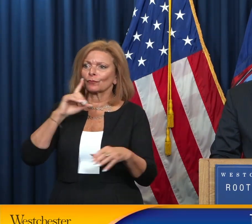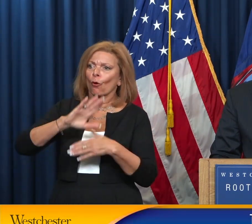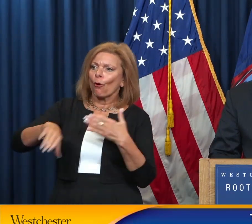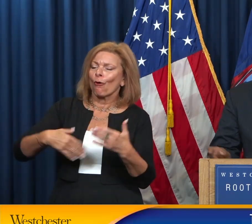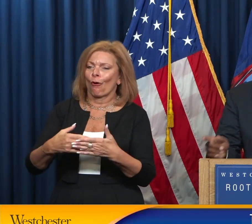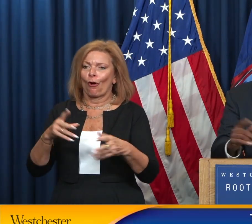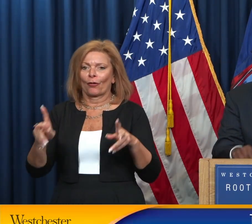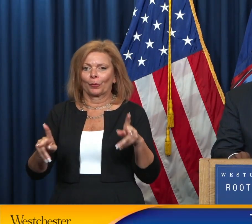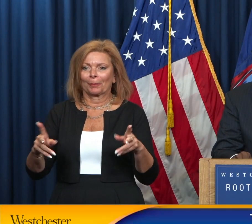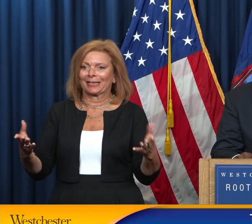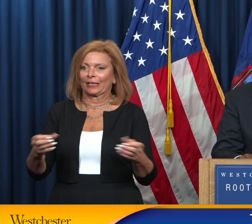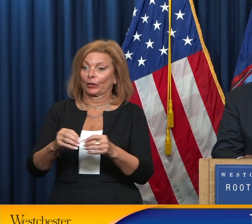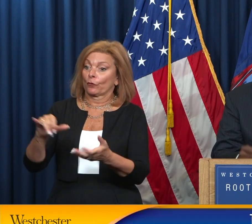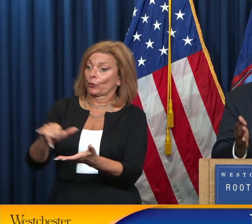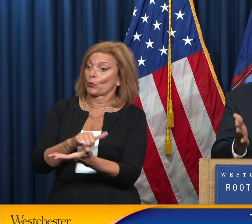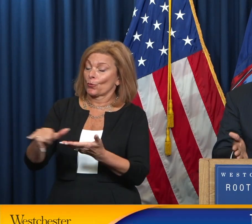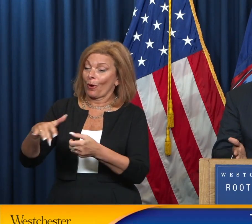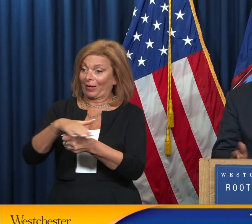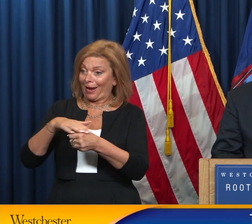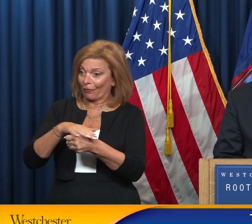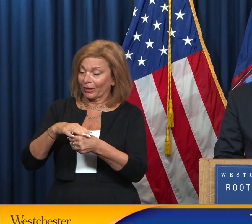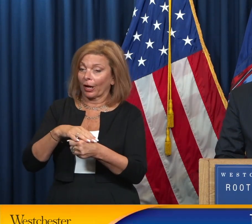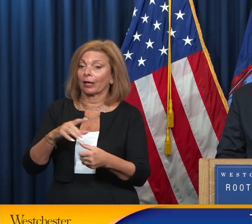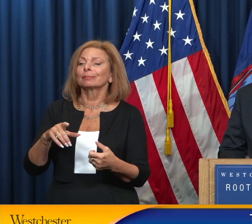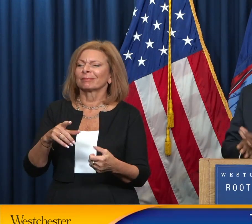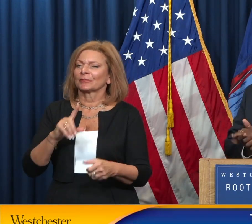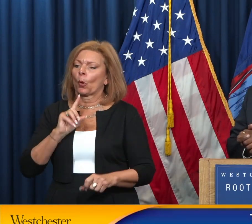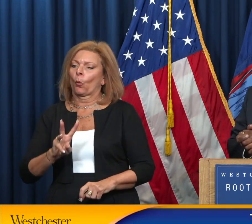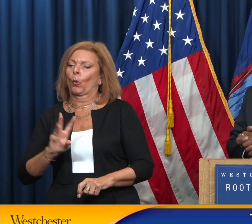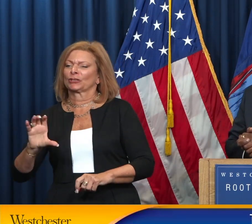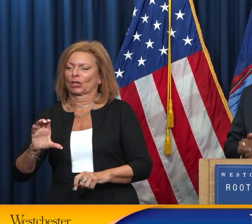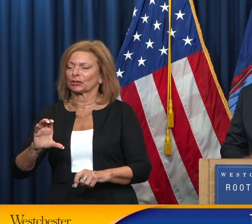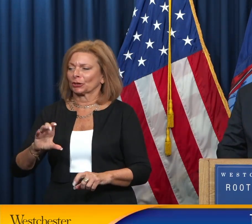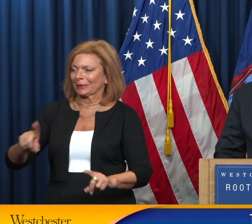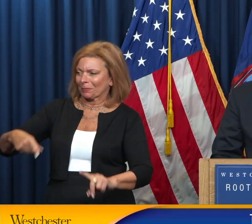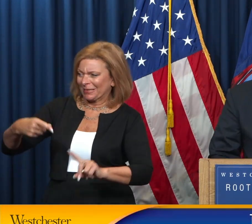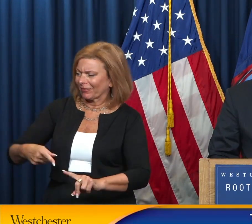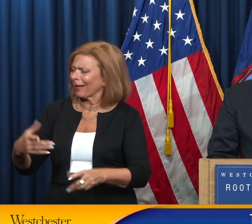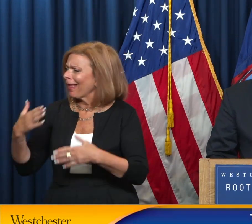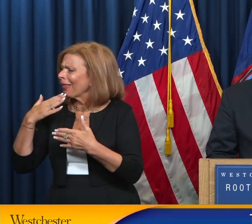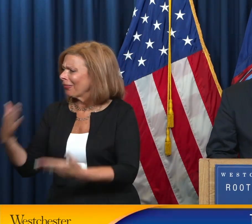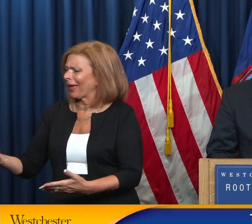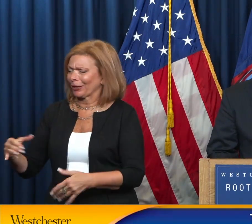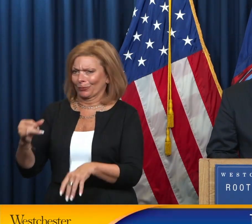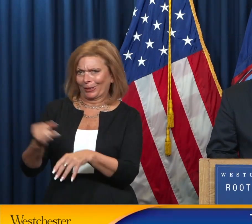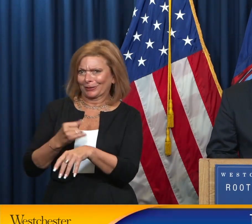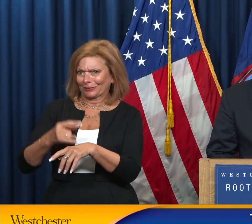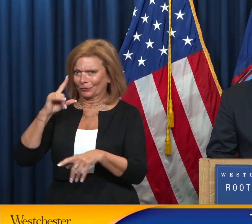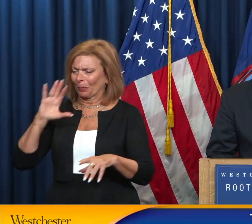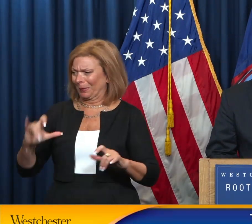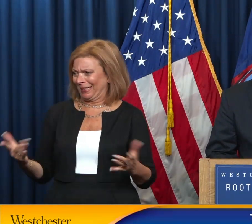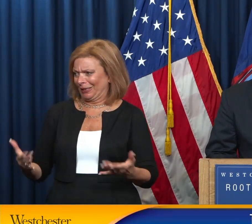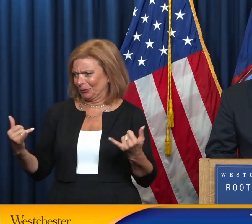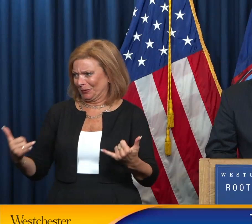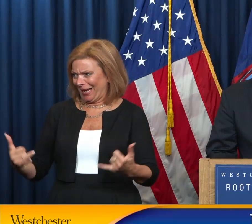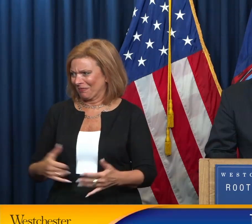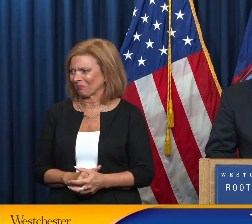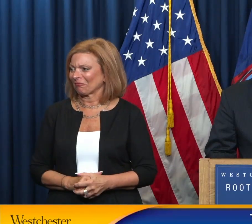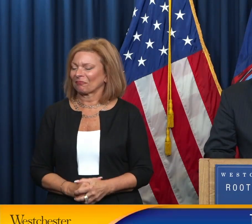here in the New York area, Westchester specifically. Thank you so much, Dr. Santini, for being with us again today.